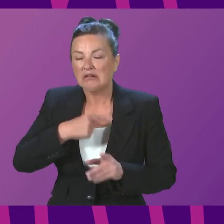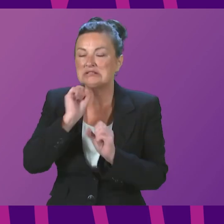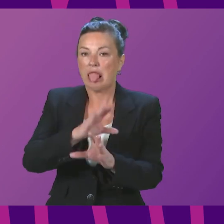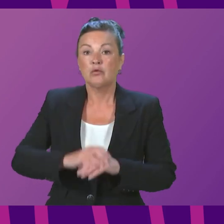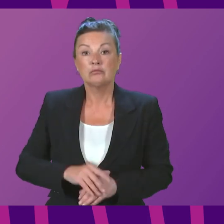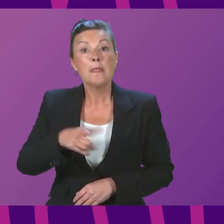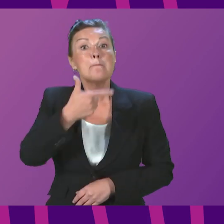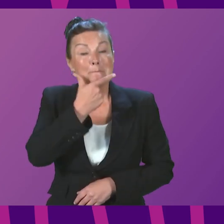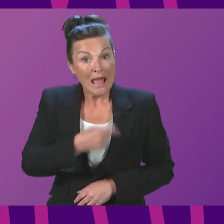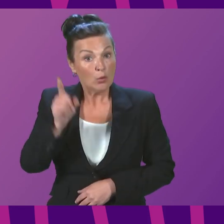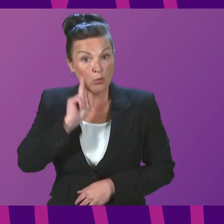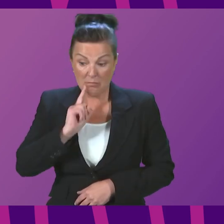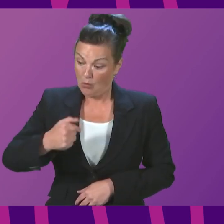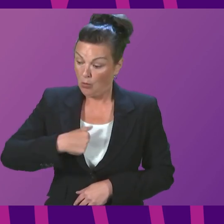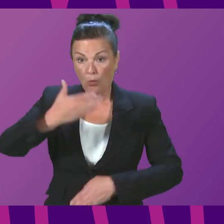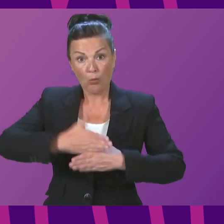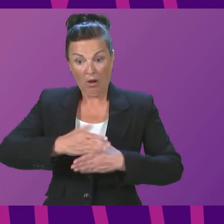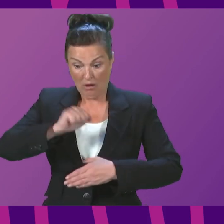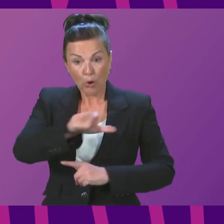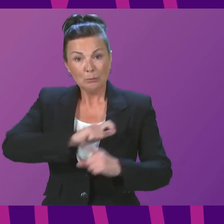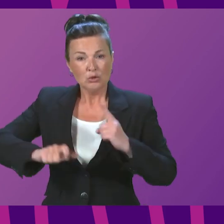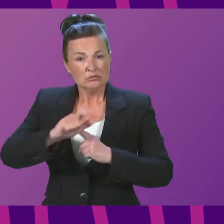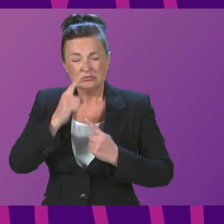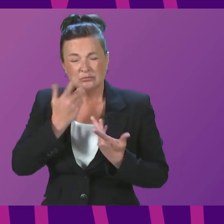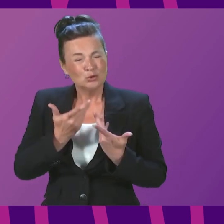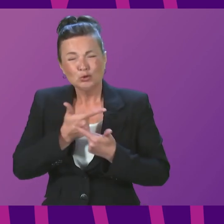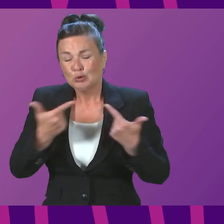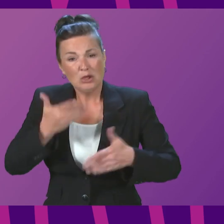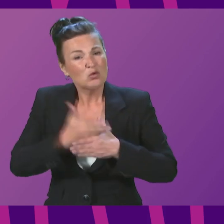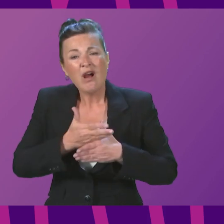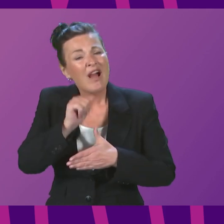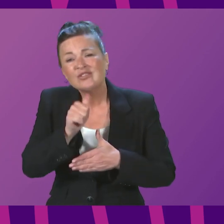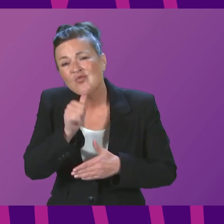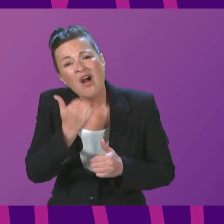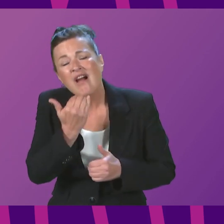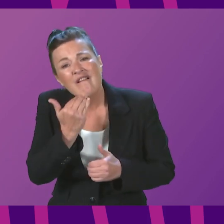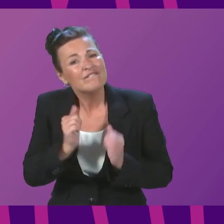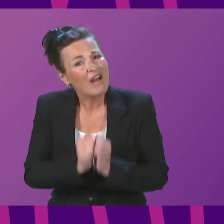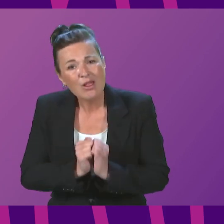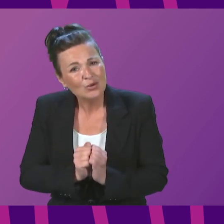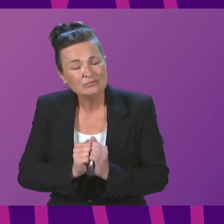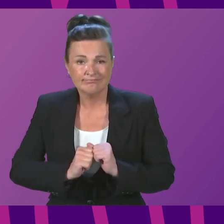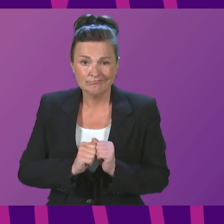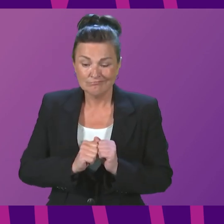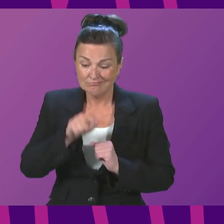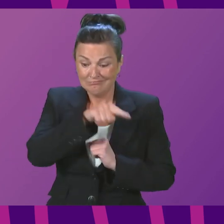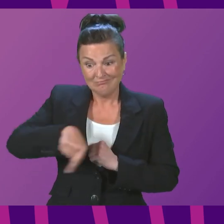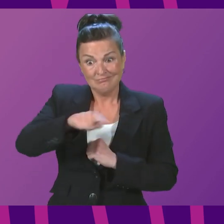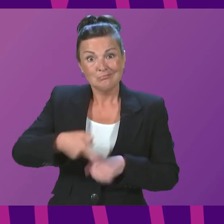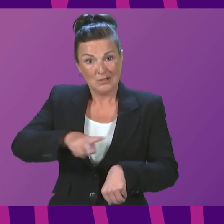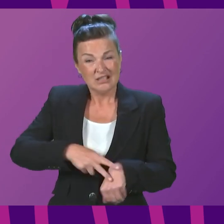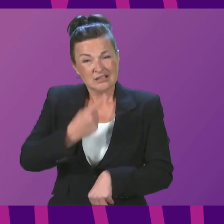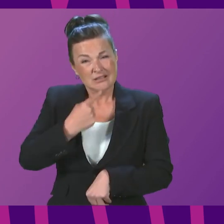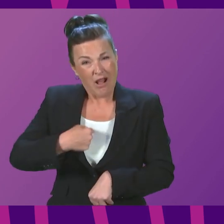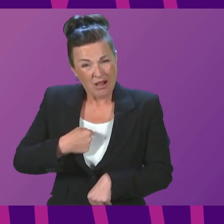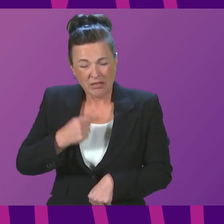who serve our communities, are overworked and undervalued. The letter continues. They tell us they are